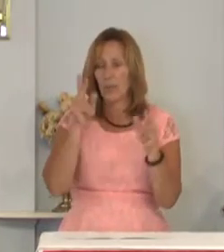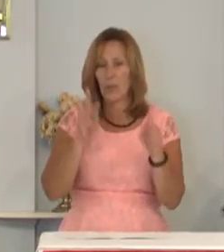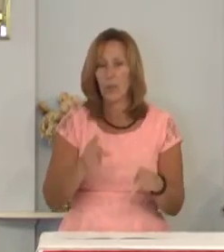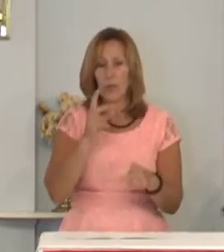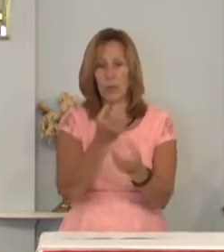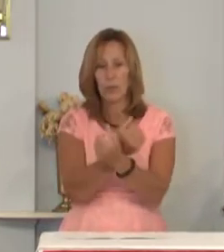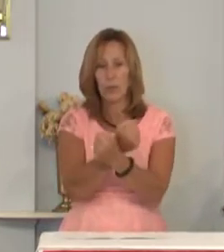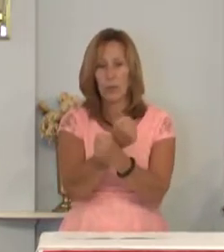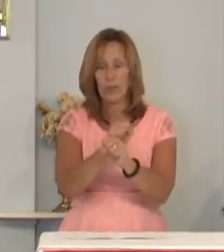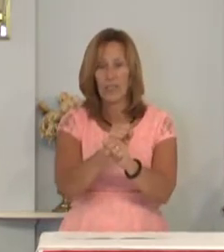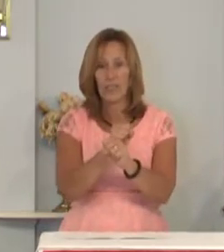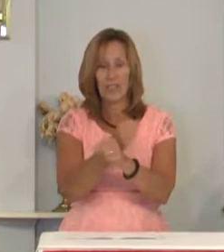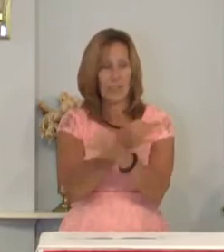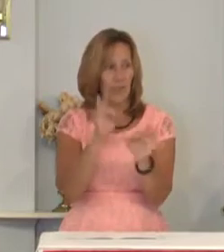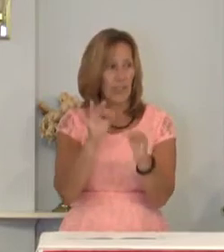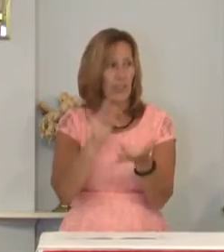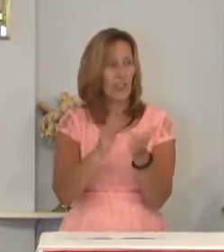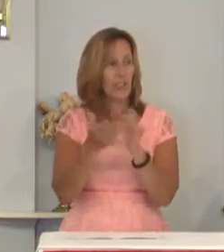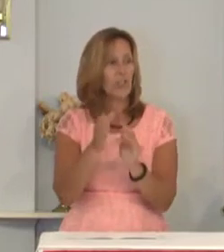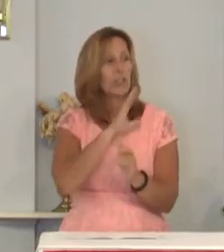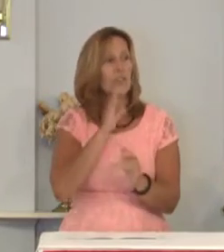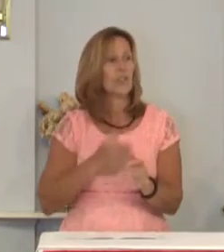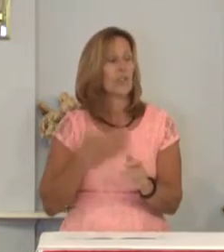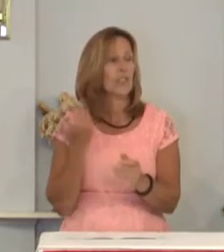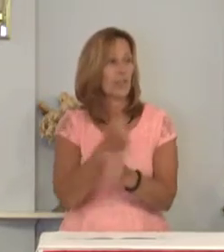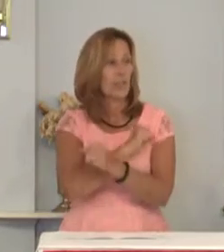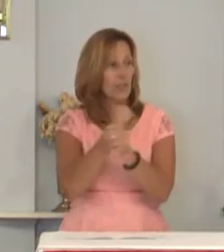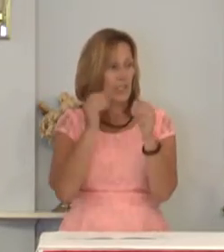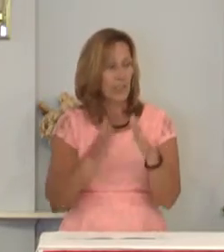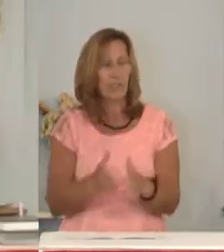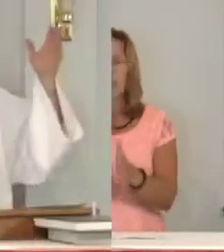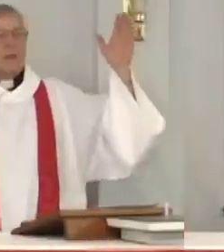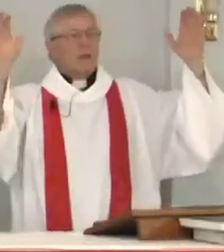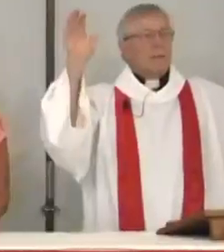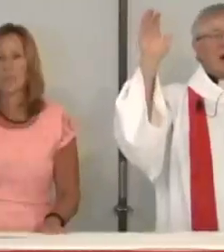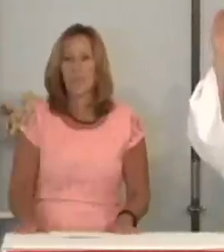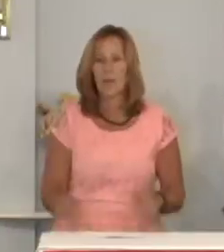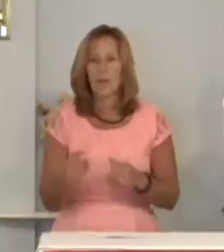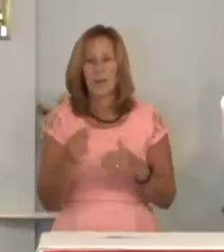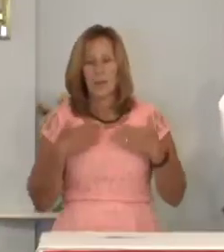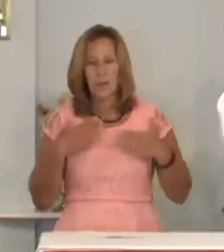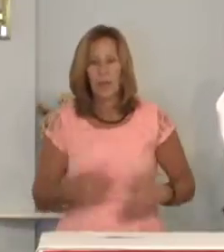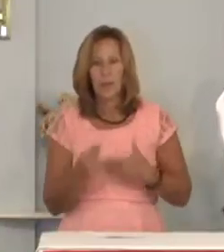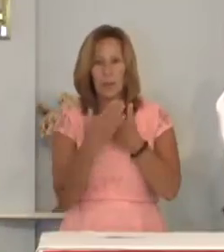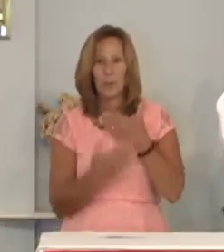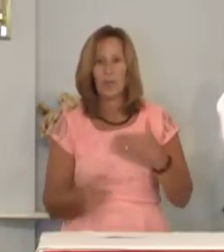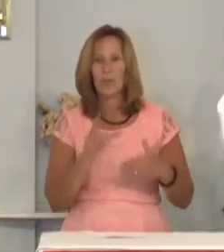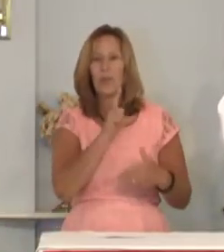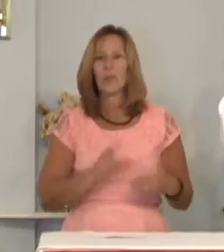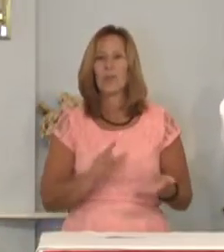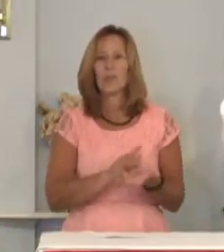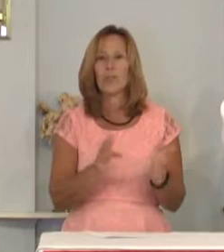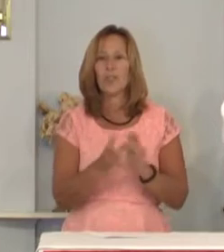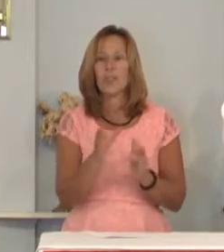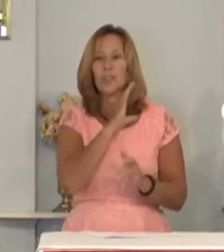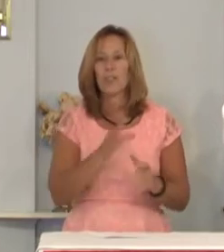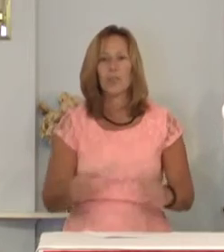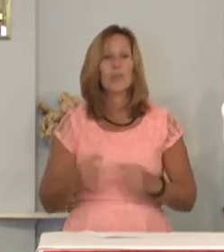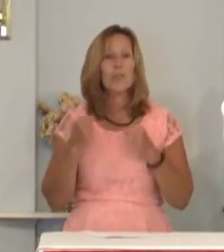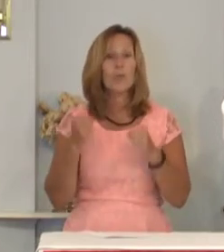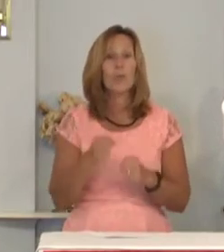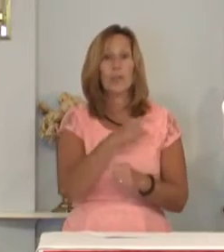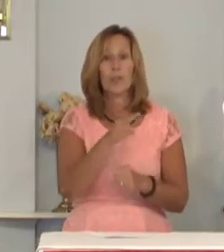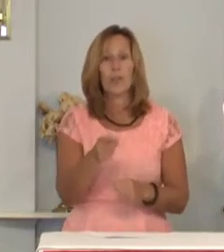free Jesus Christ our Savior Amen the body and blood of our Lord Jesus Christ strengthen